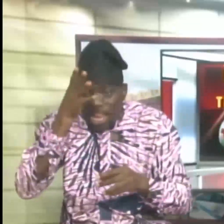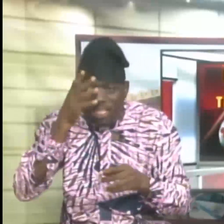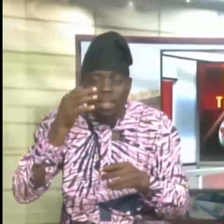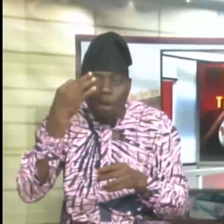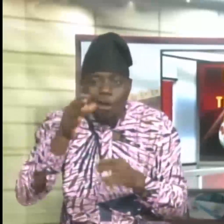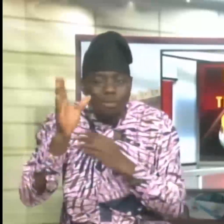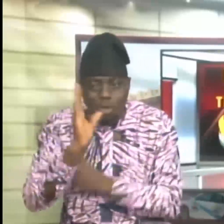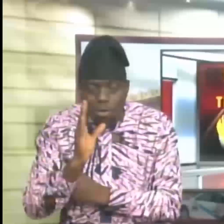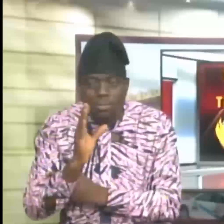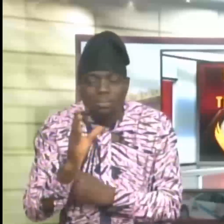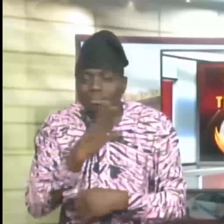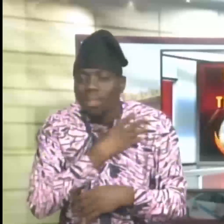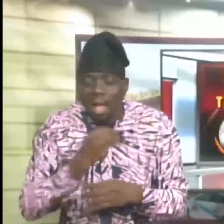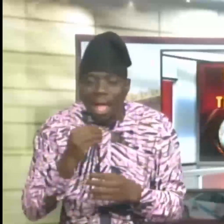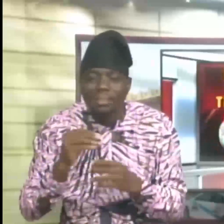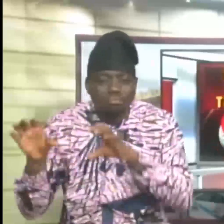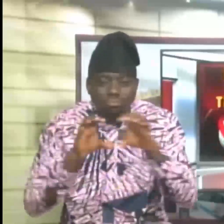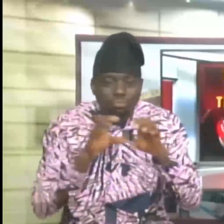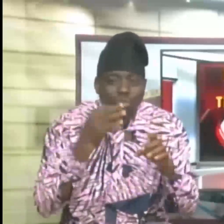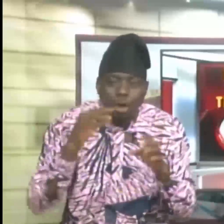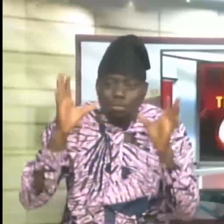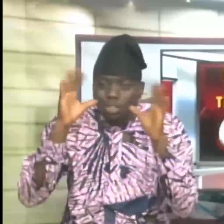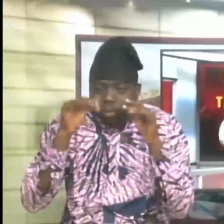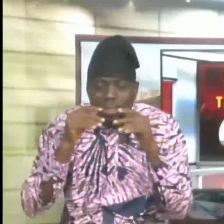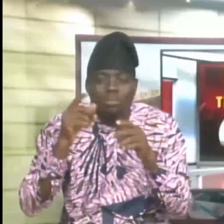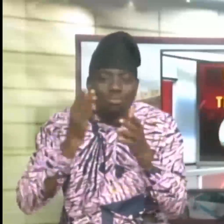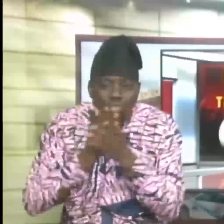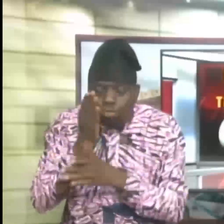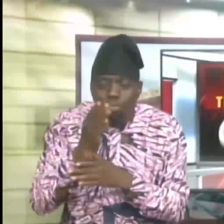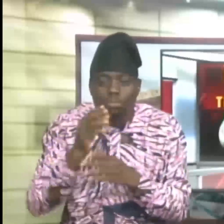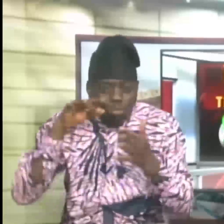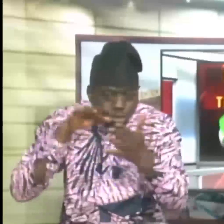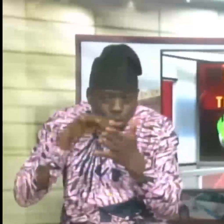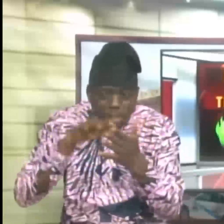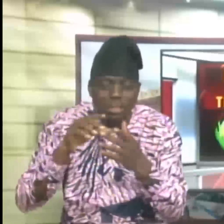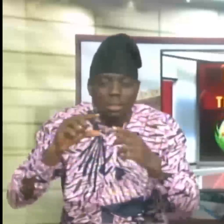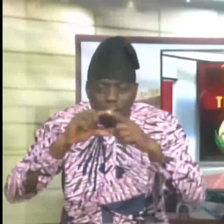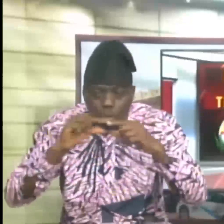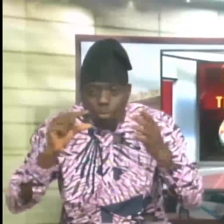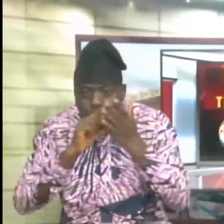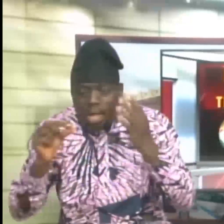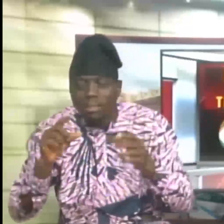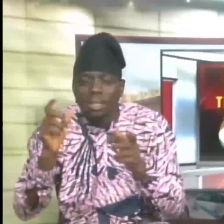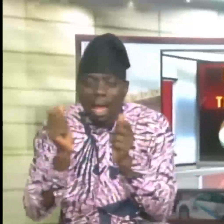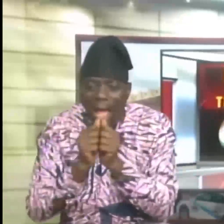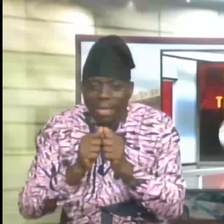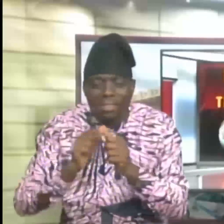and the tenets of Islam through deliberate study of the Holy Quran, Adit, and Tafsir.